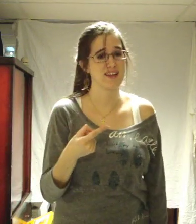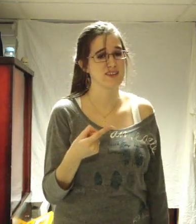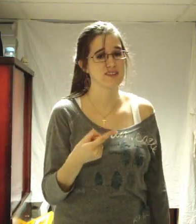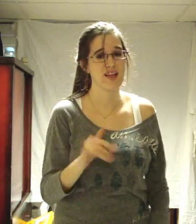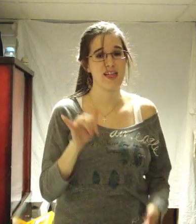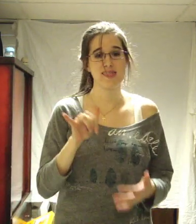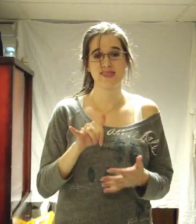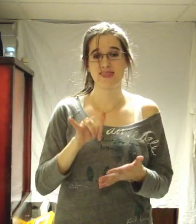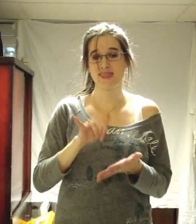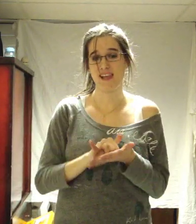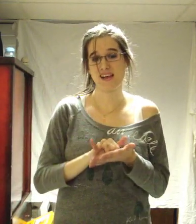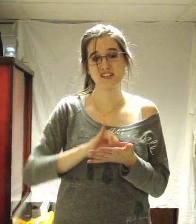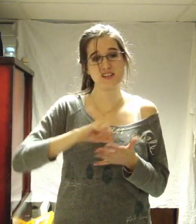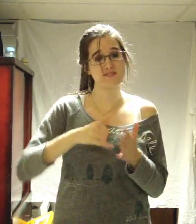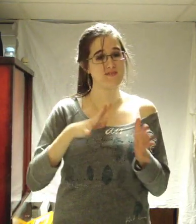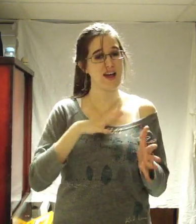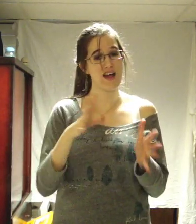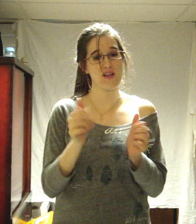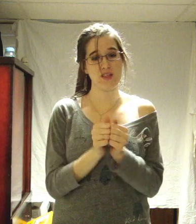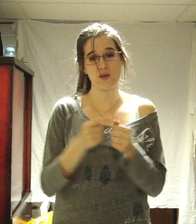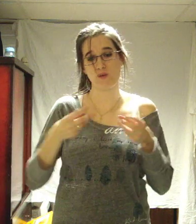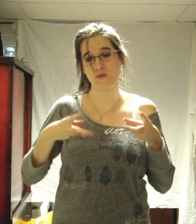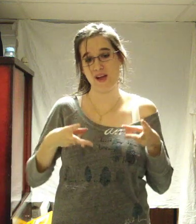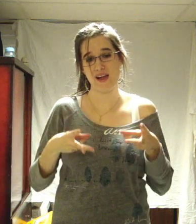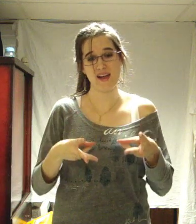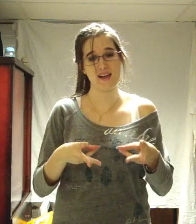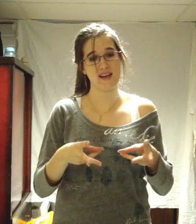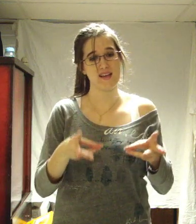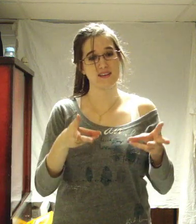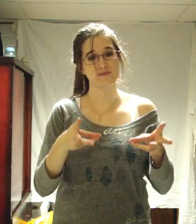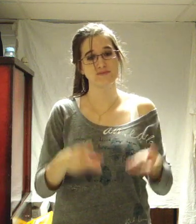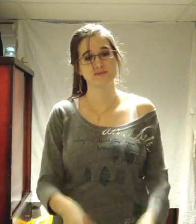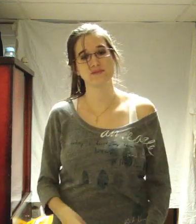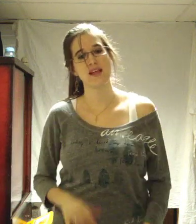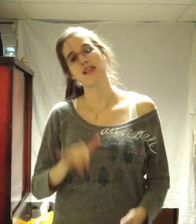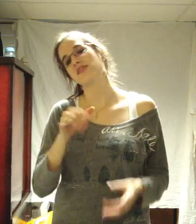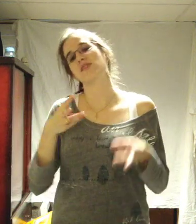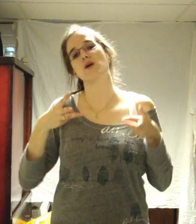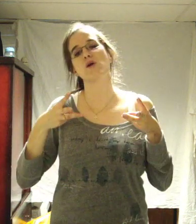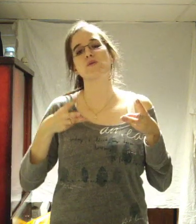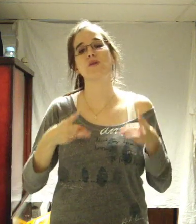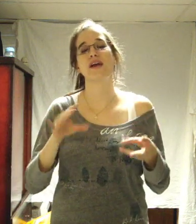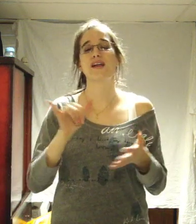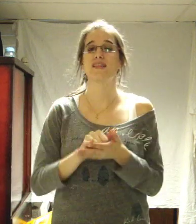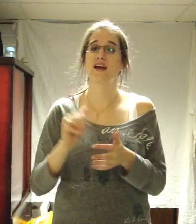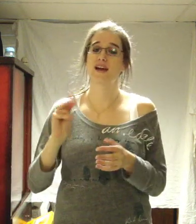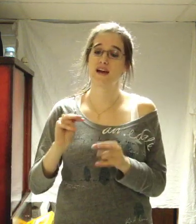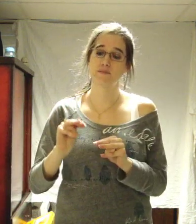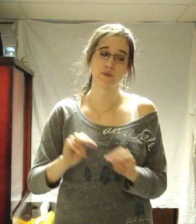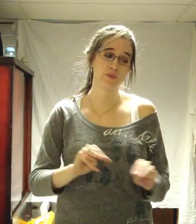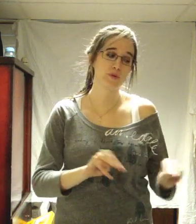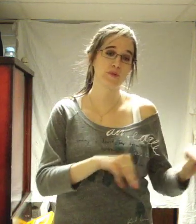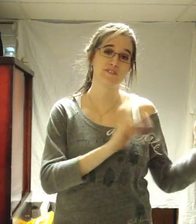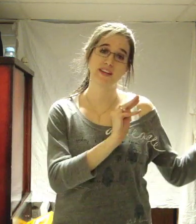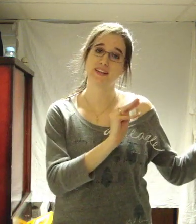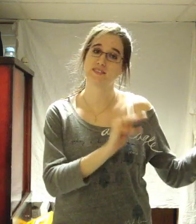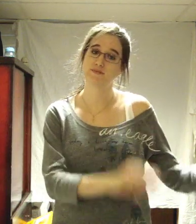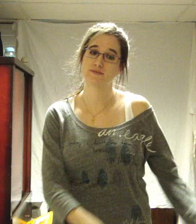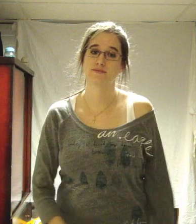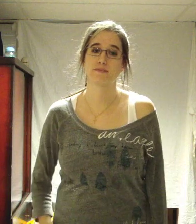That I'm just fine with the way With the way that I'm moving But